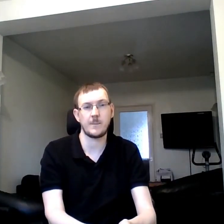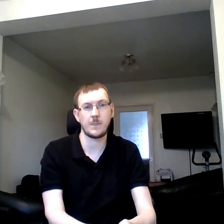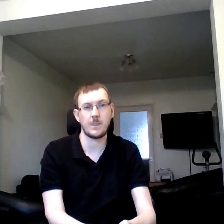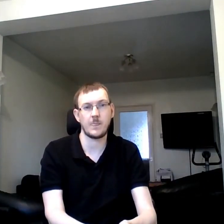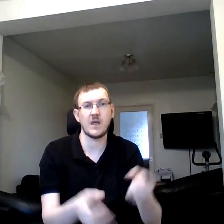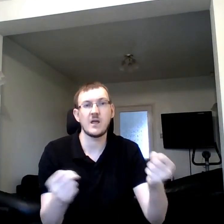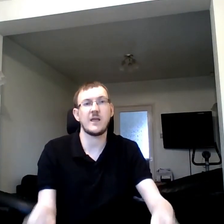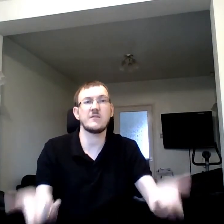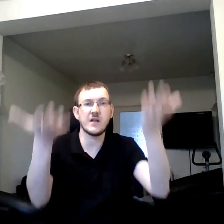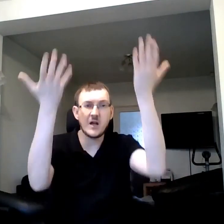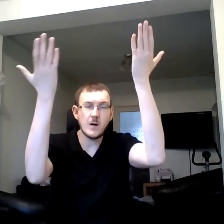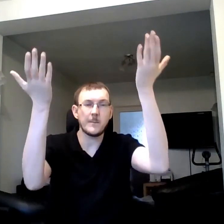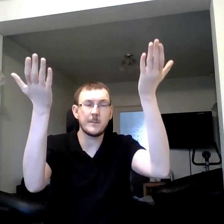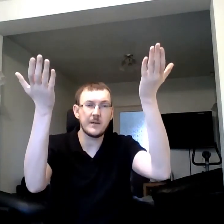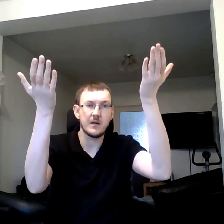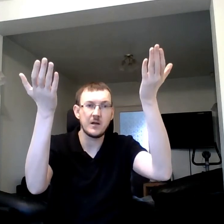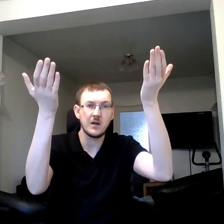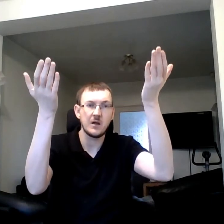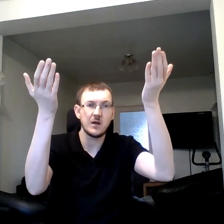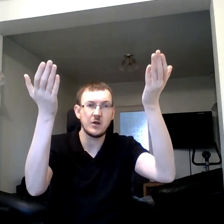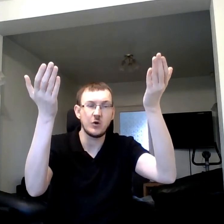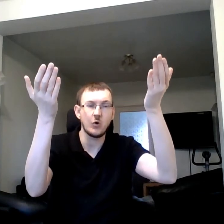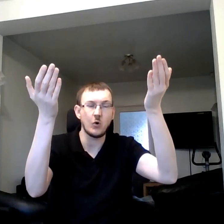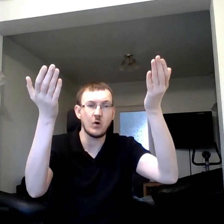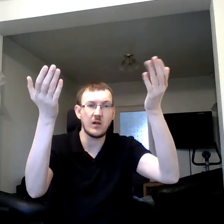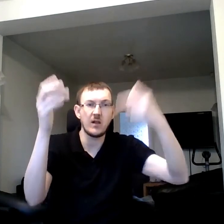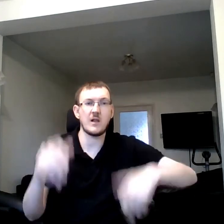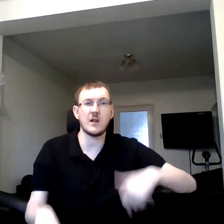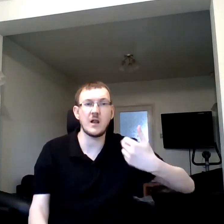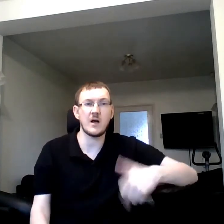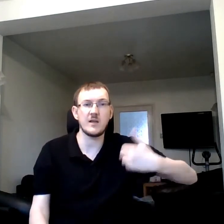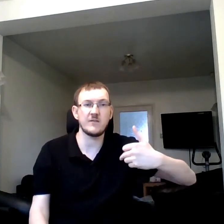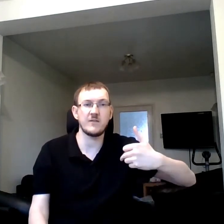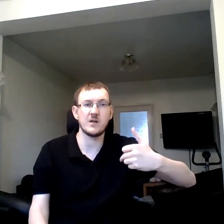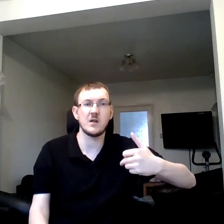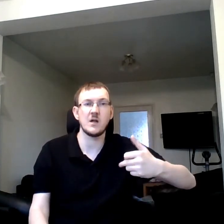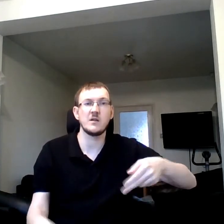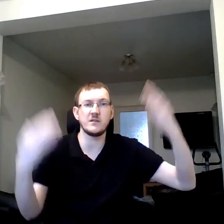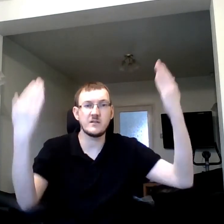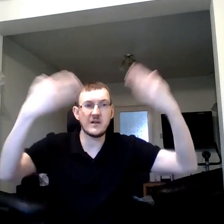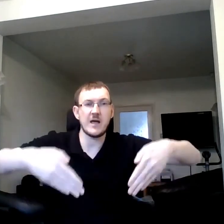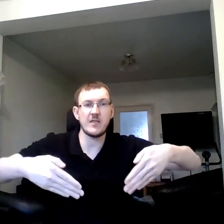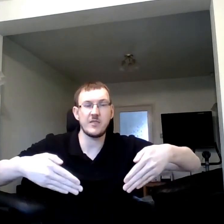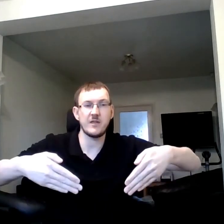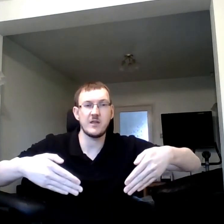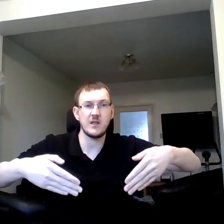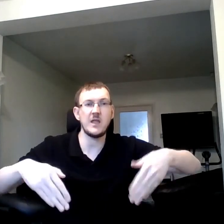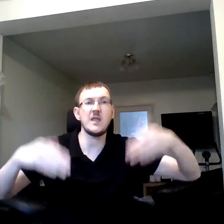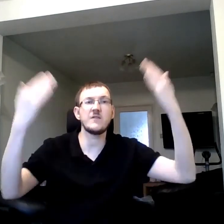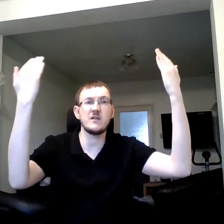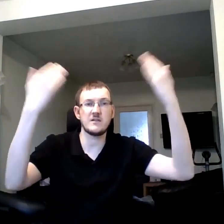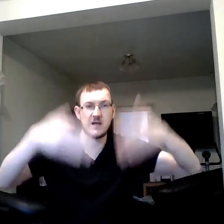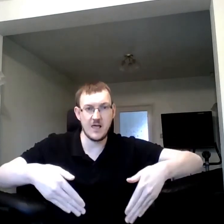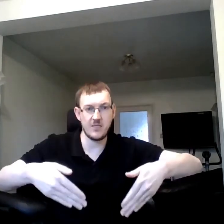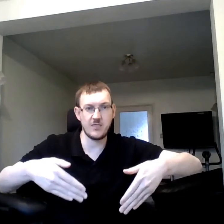You up your life to death, even death